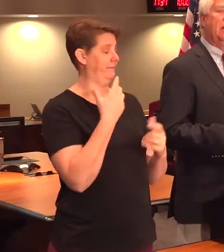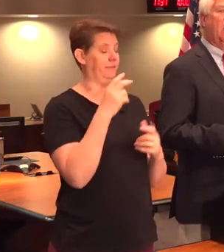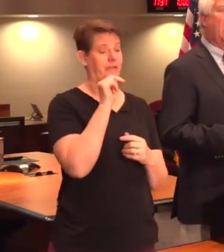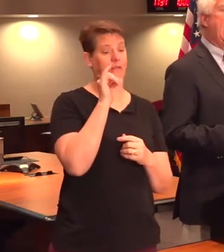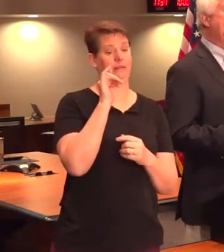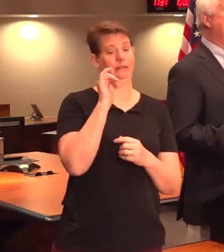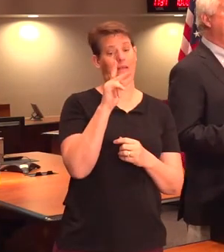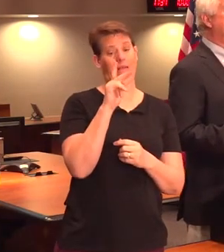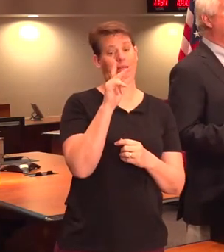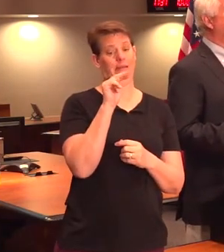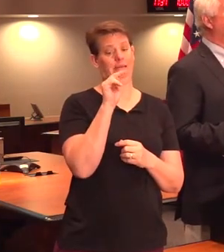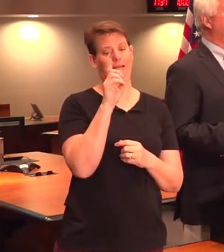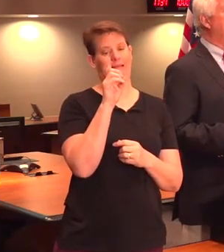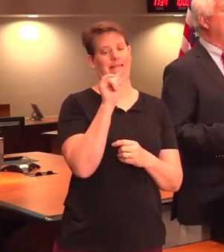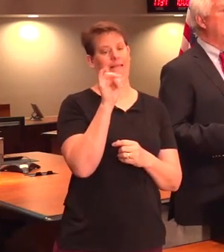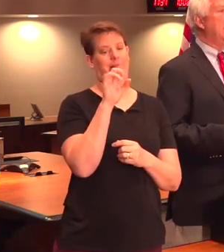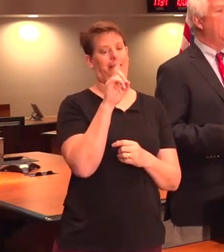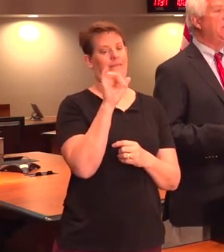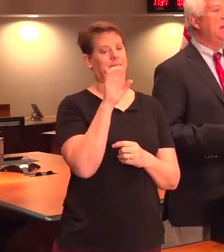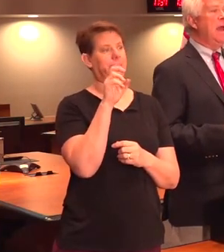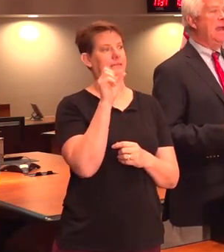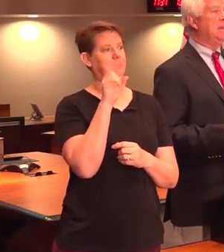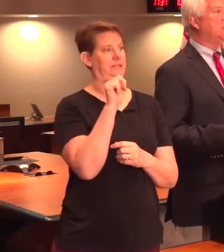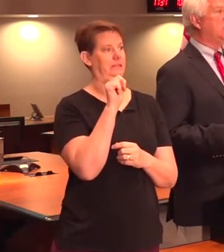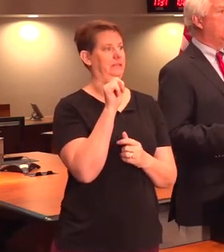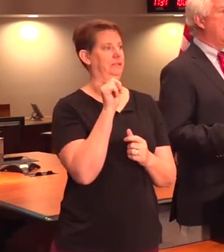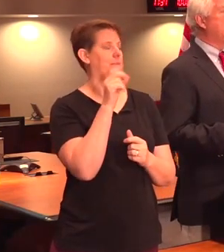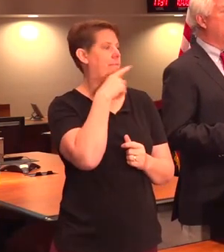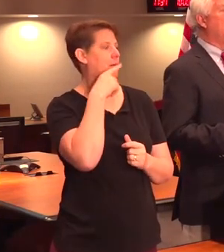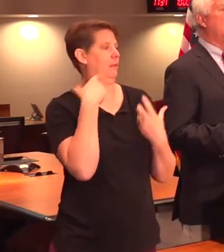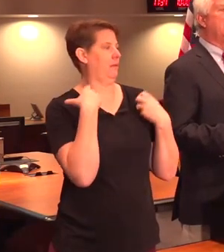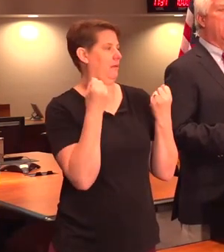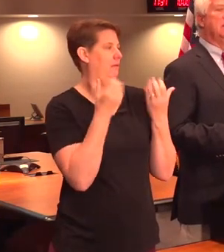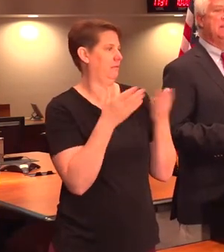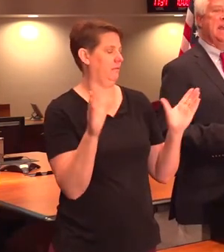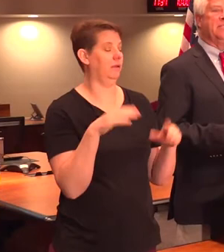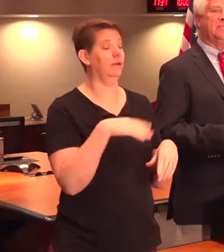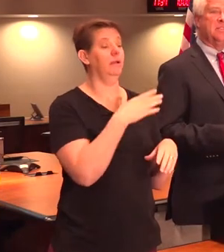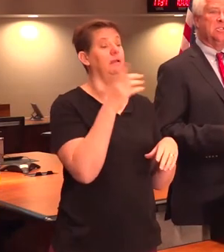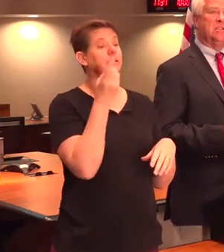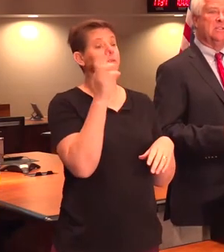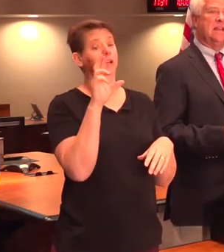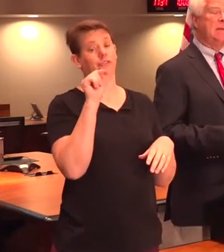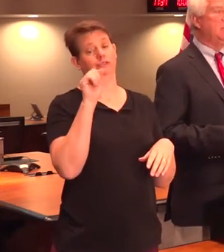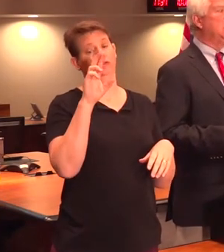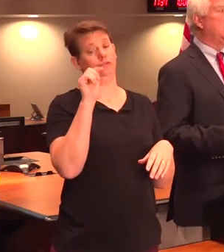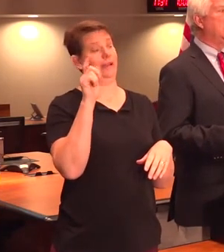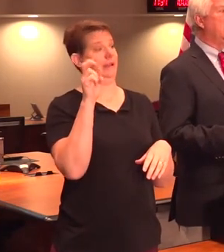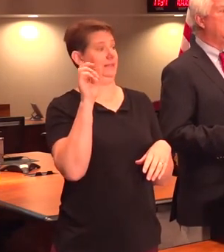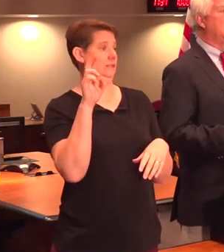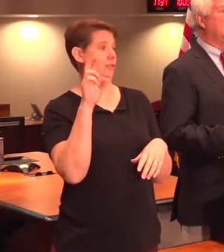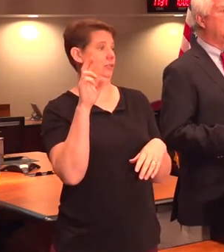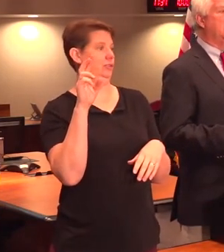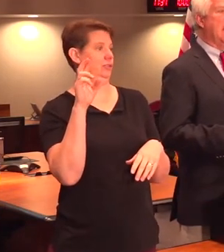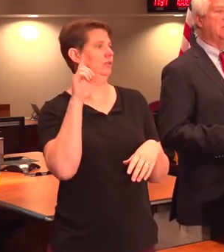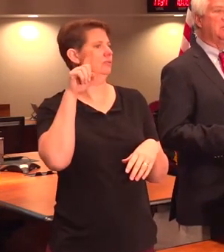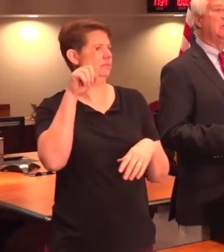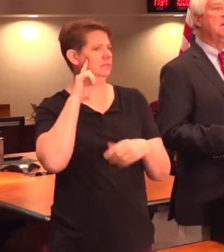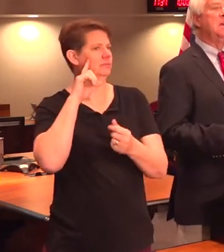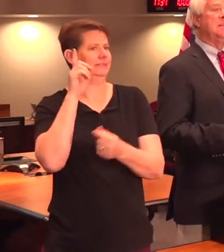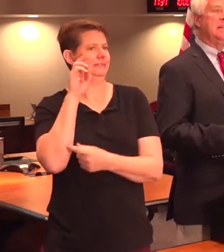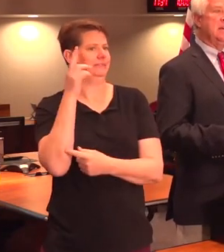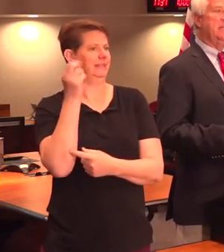Davidson, our acting director of public health, and Dr. Traxler, one of our DHEC physicians. And I'm going to turn it over to Dr.